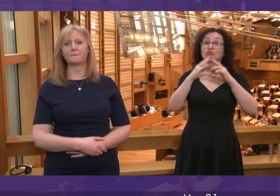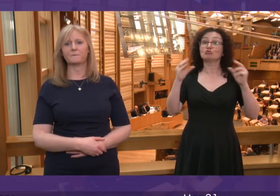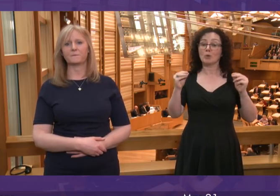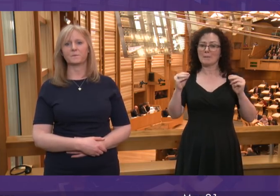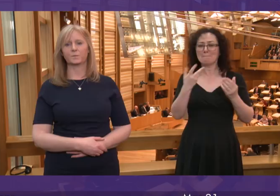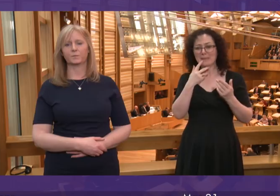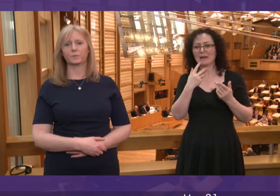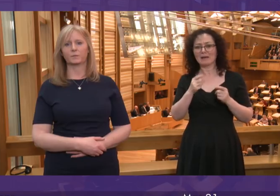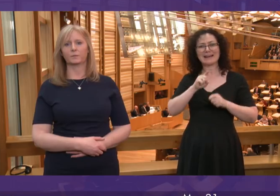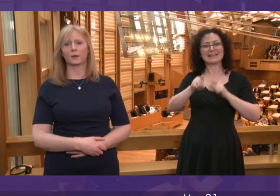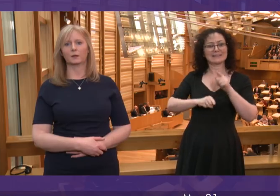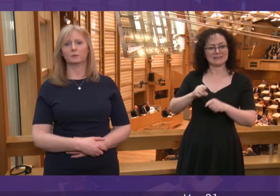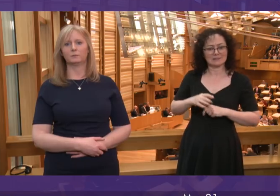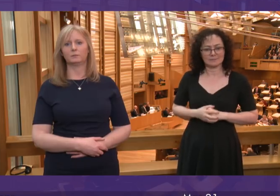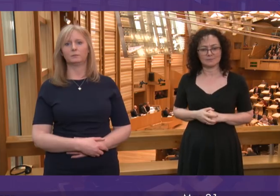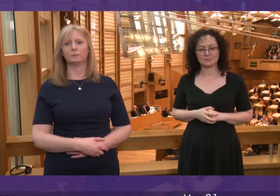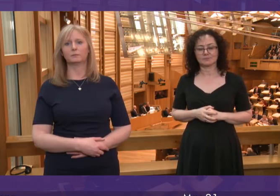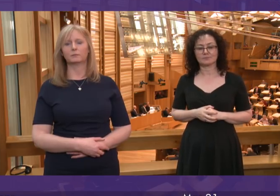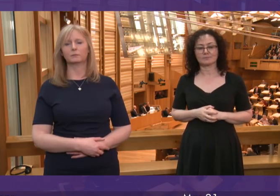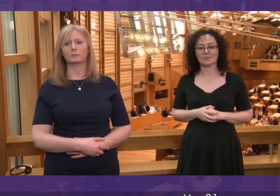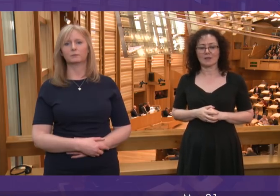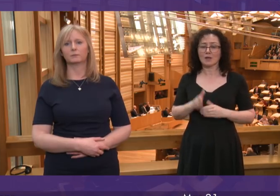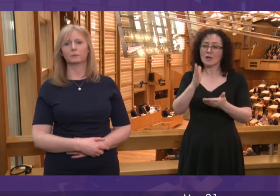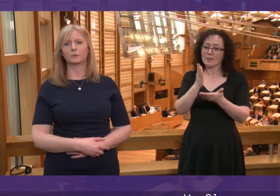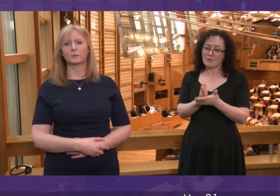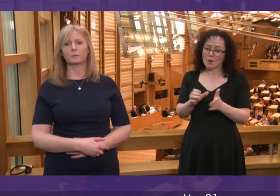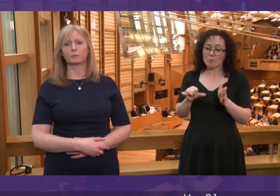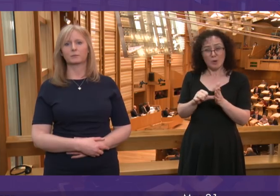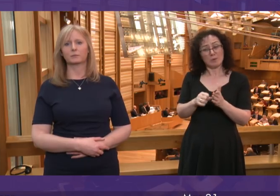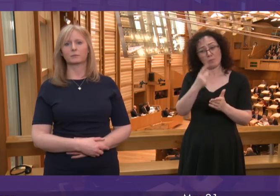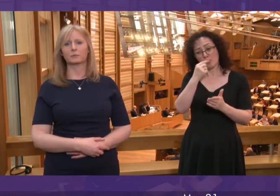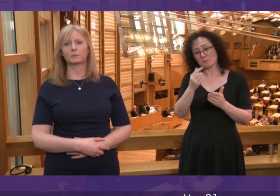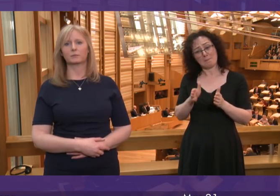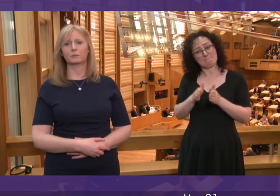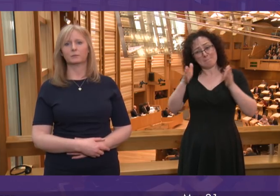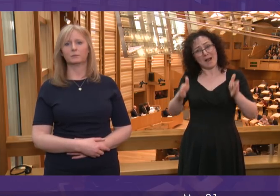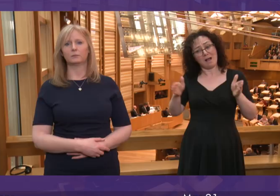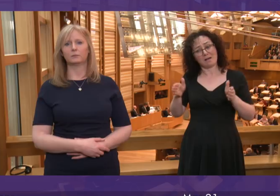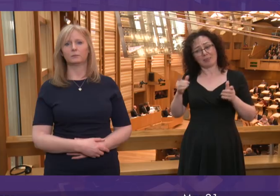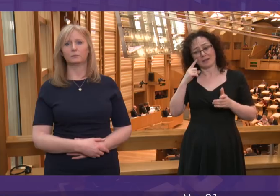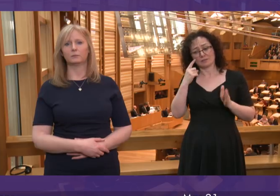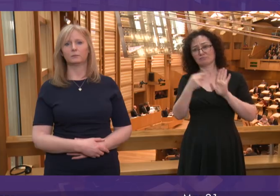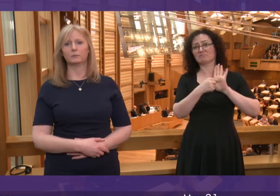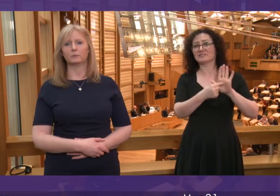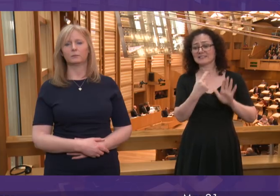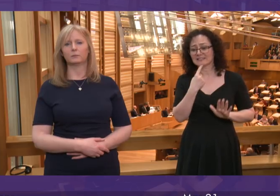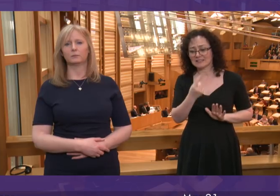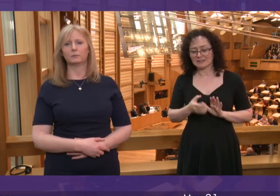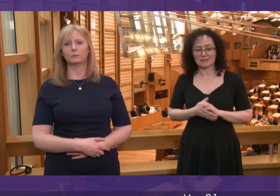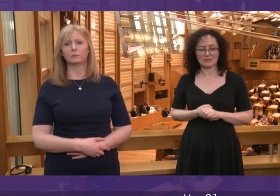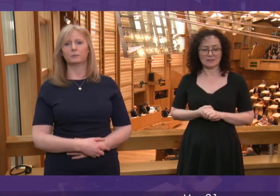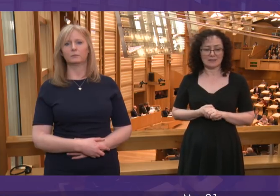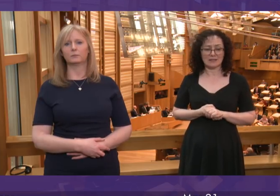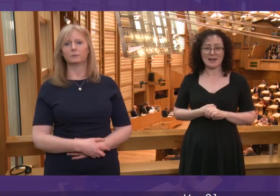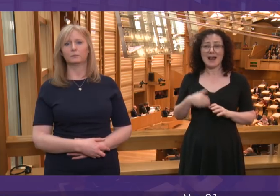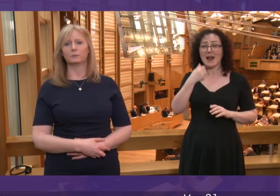UK last year. ASDOT estimate that the real problem could be much greater. Their estimate is that 34 retail workers are attacked every day in